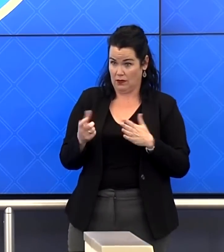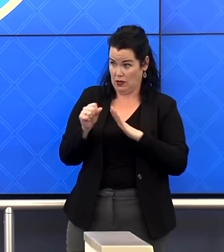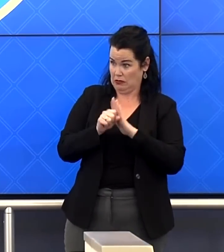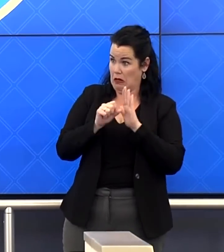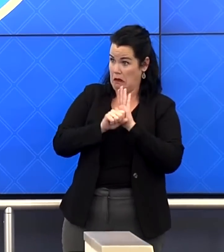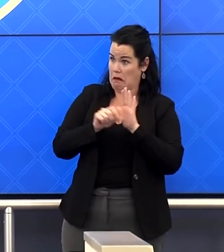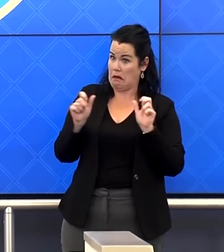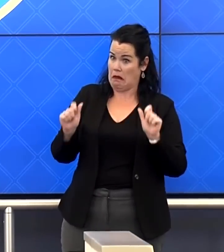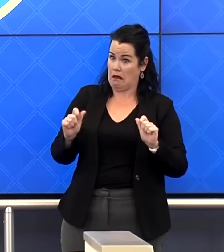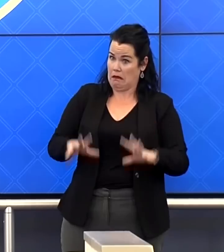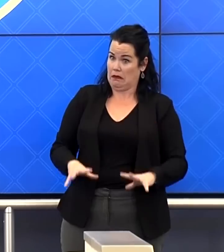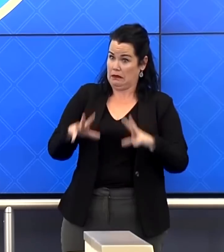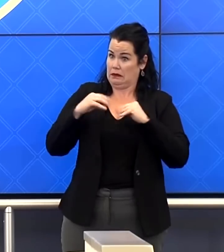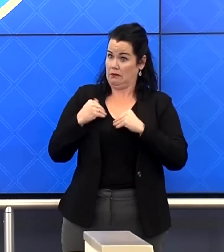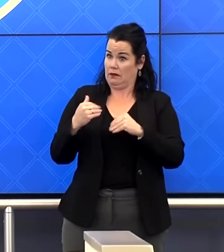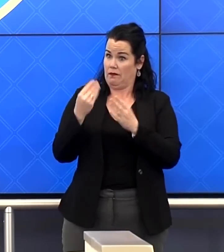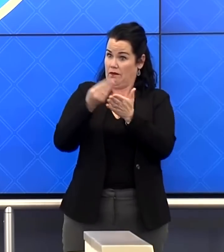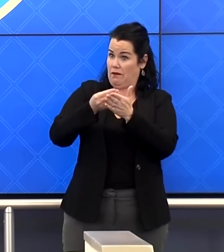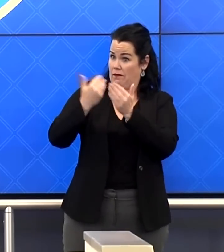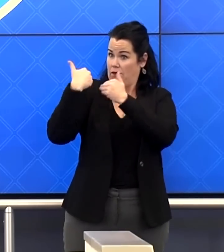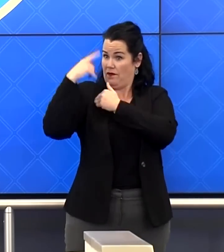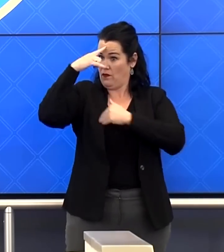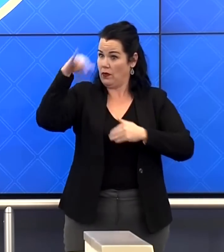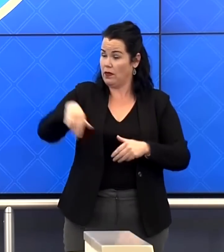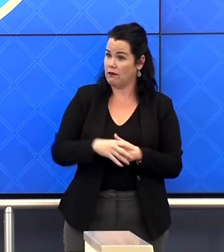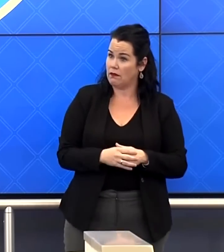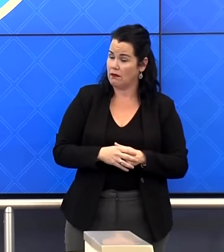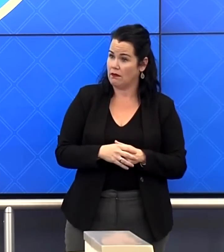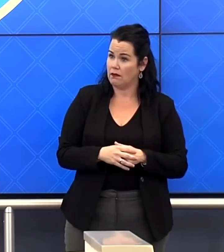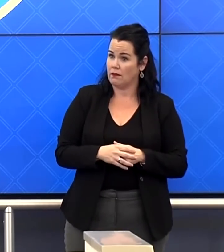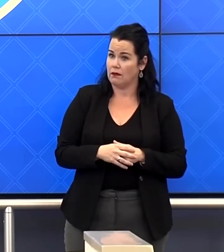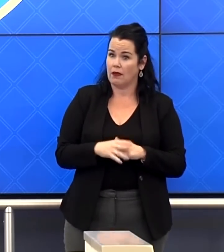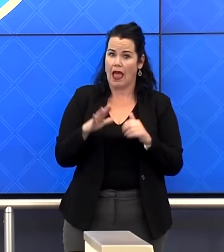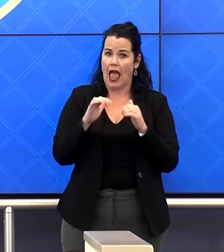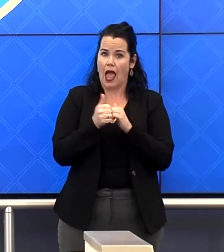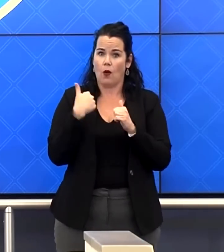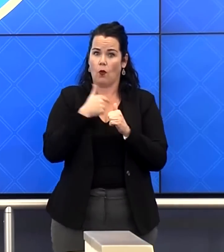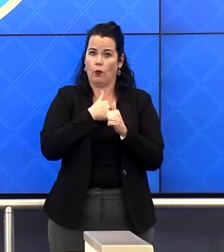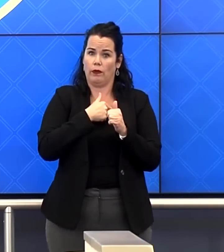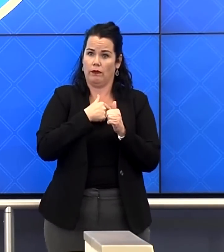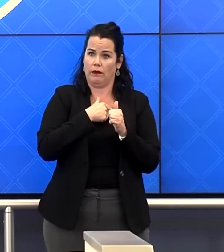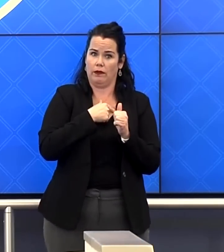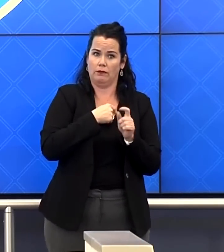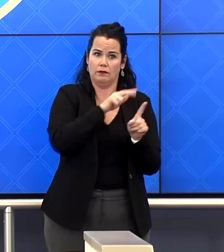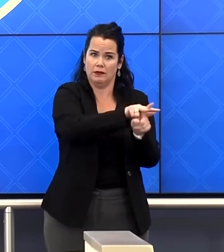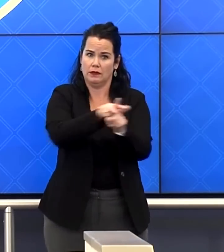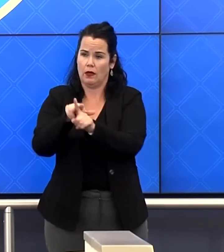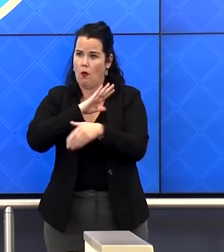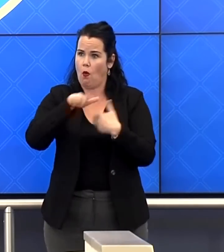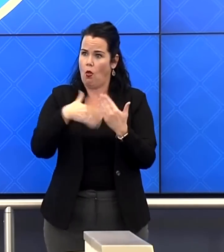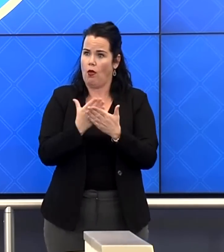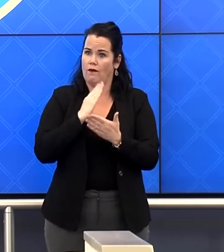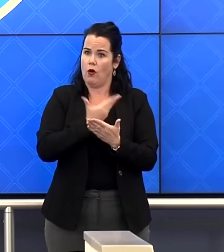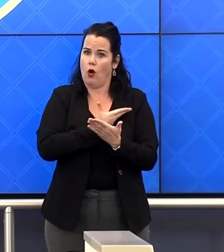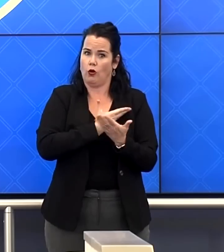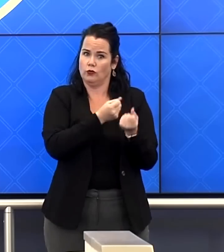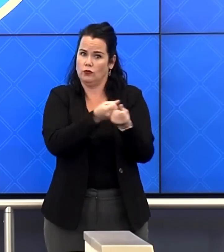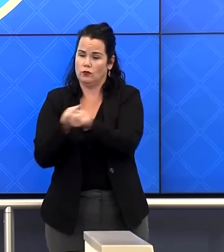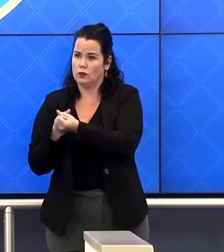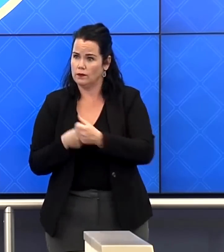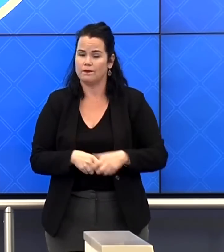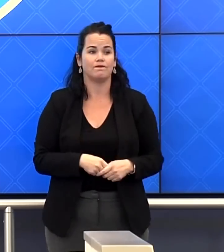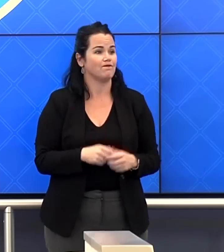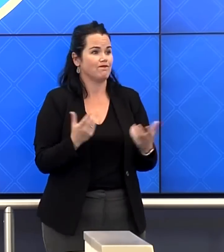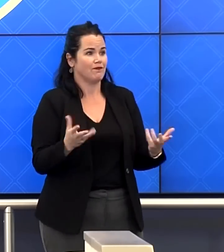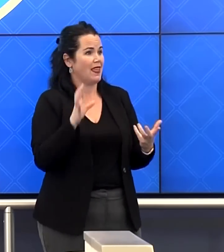to handle this right now? How are you dealing with divvying up all of our resources? Well, this crisis demands that we